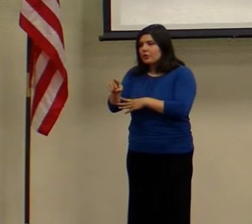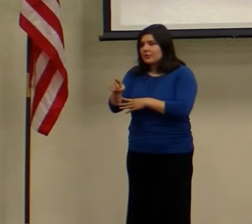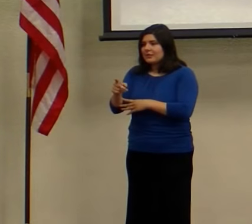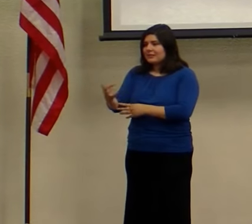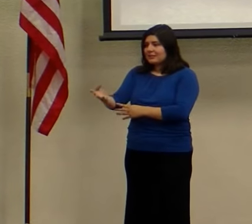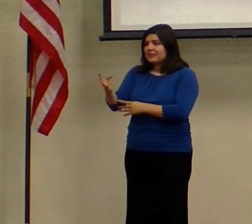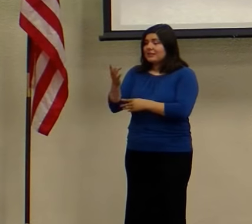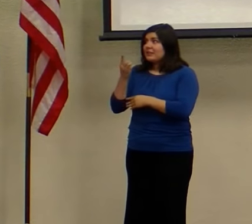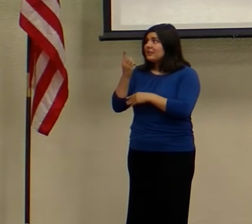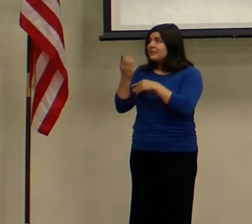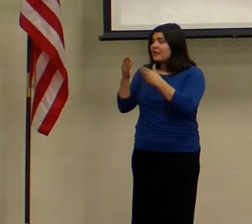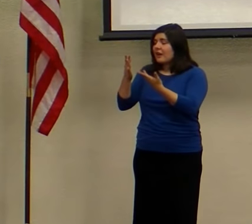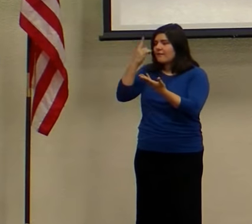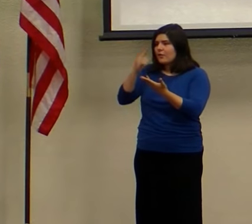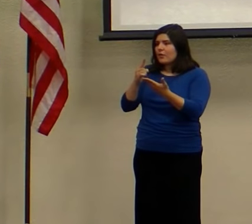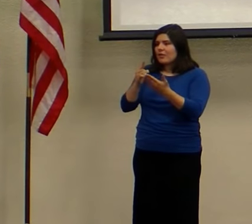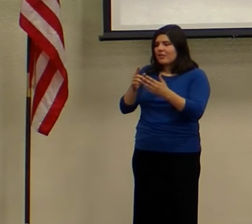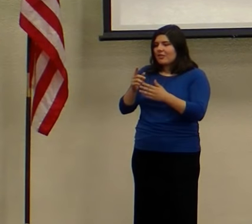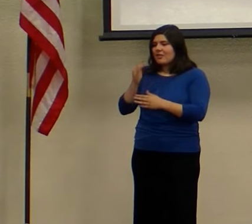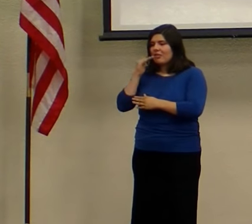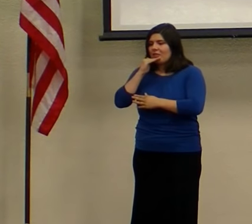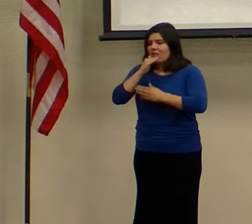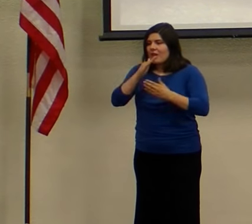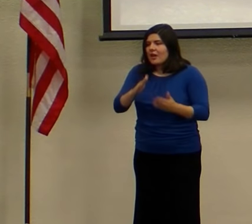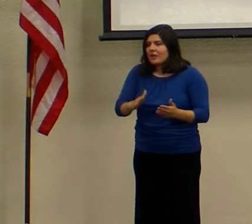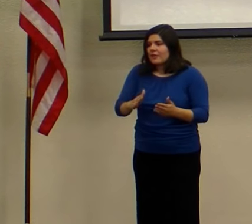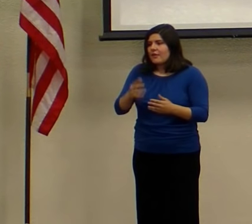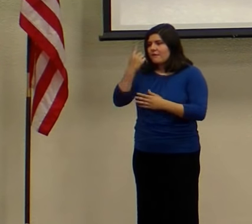He died for that Pharisee who condemned him to death.